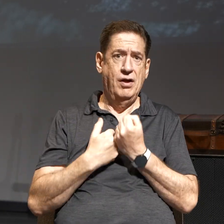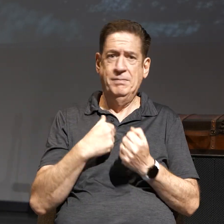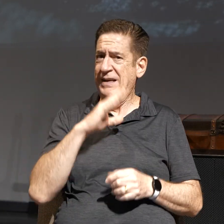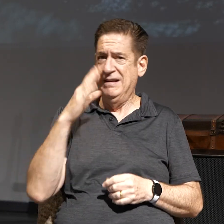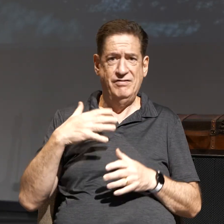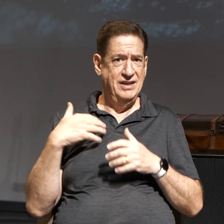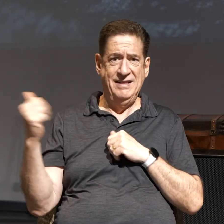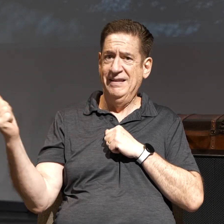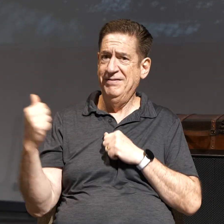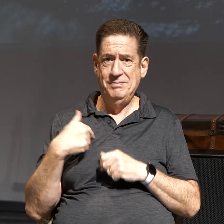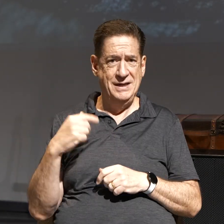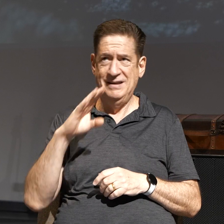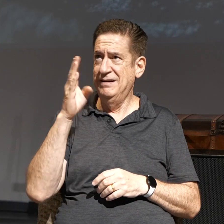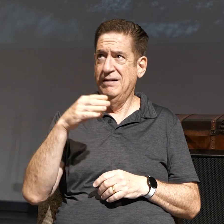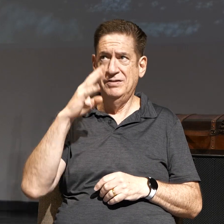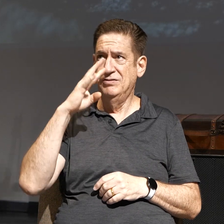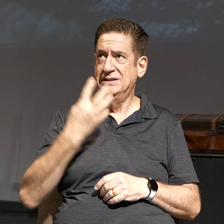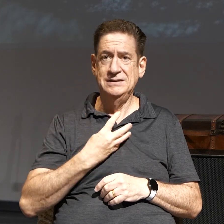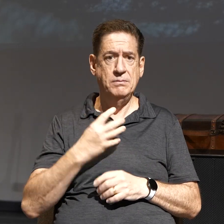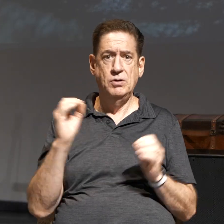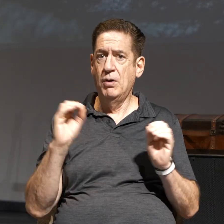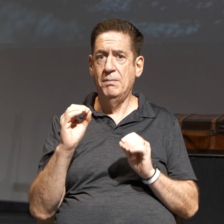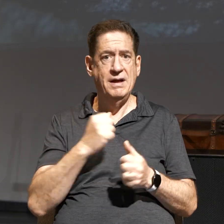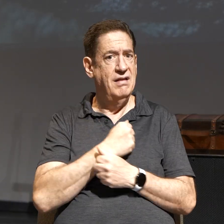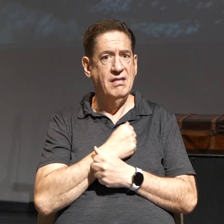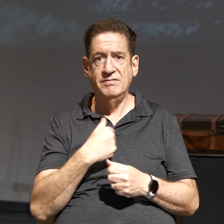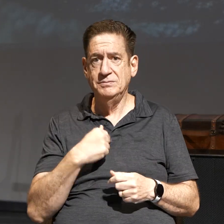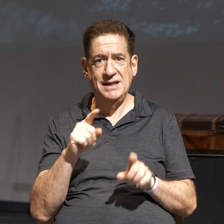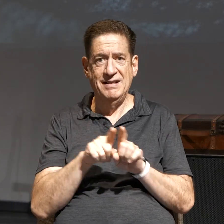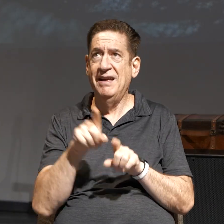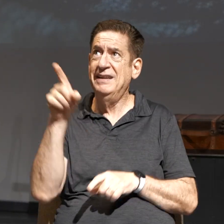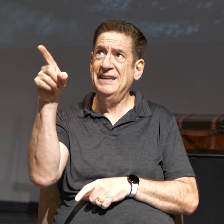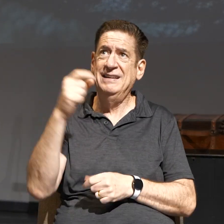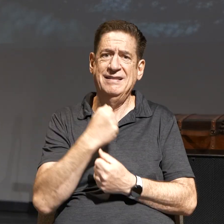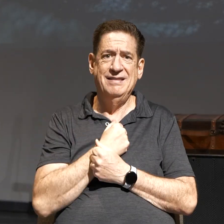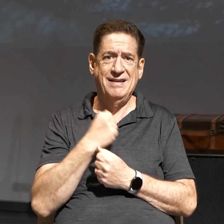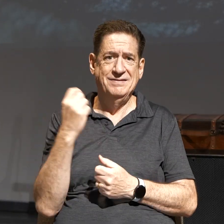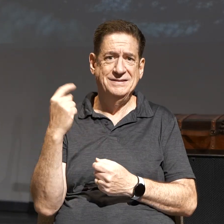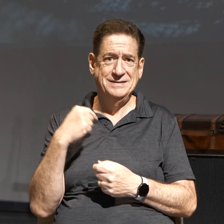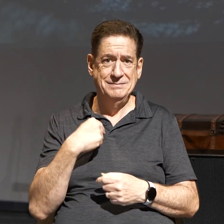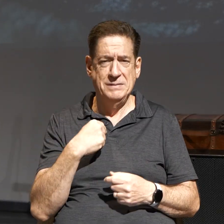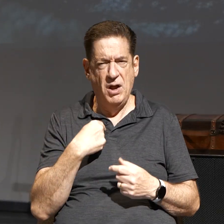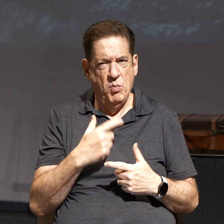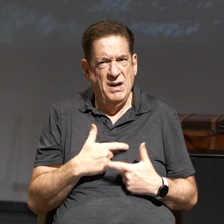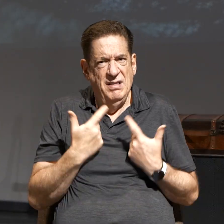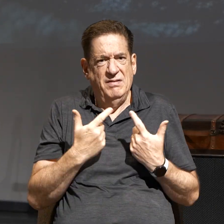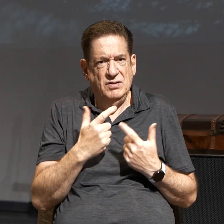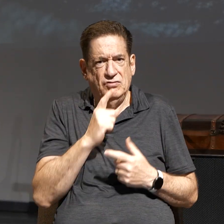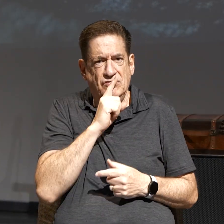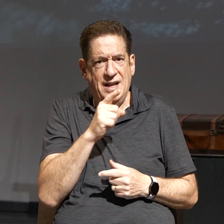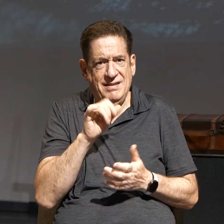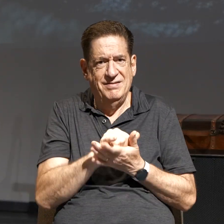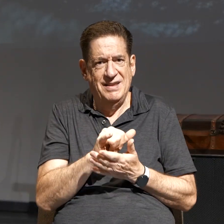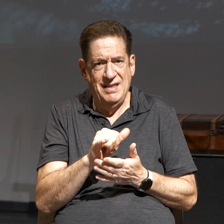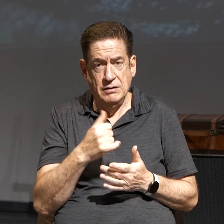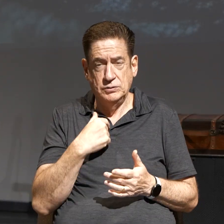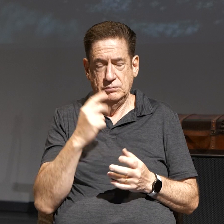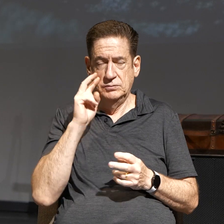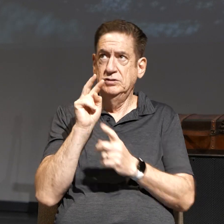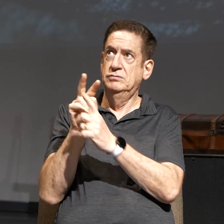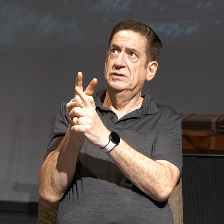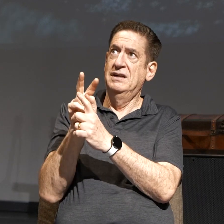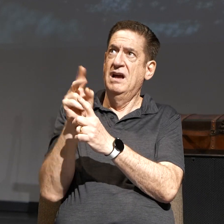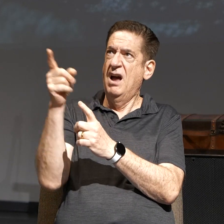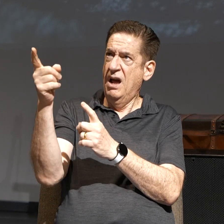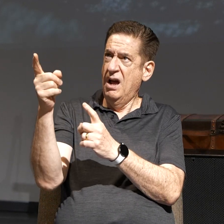or forsake me. No one loves me like He loves me. So I want to live in the reality of that. That's my perspective. When I face the difficulties